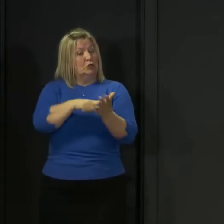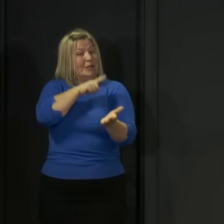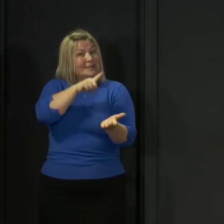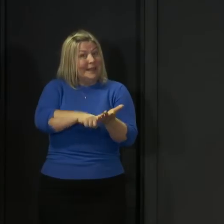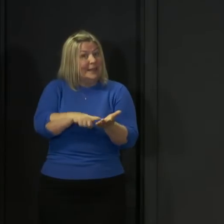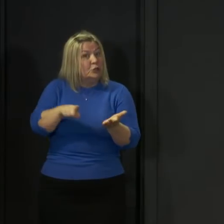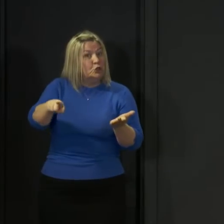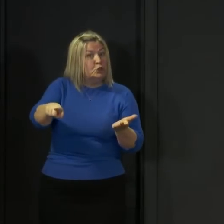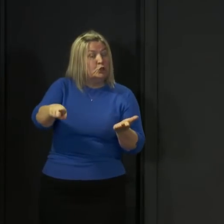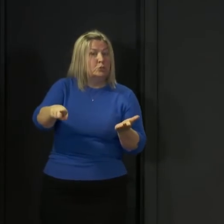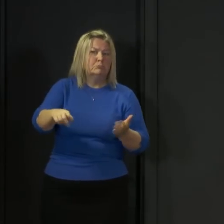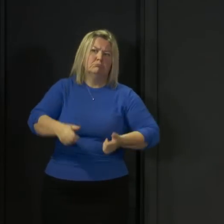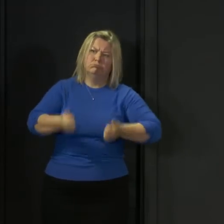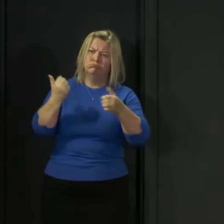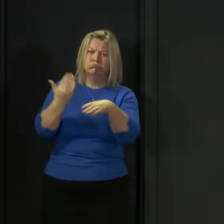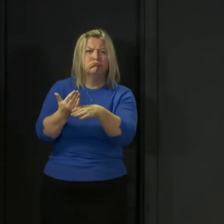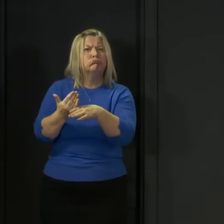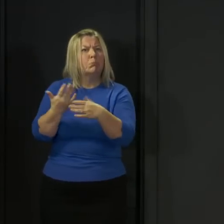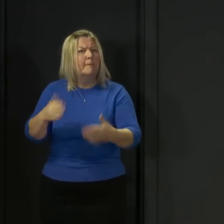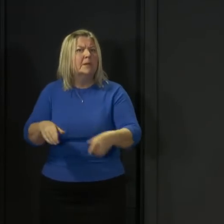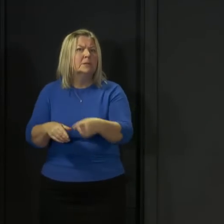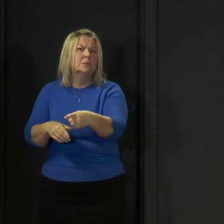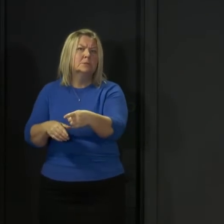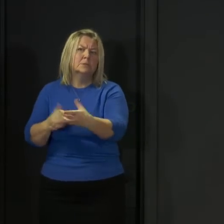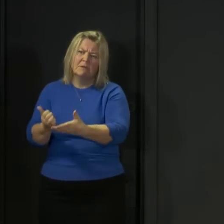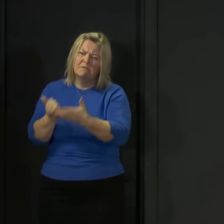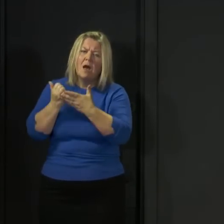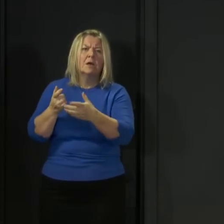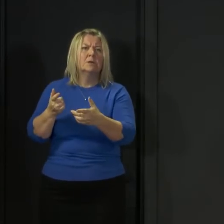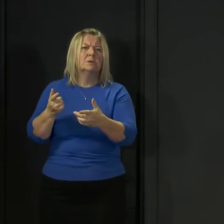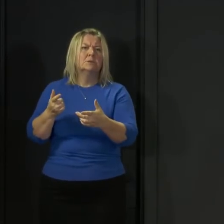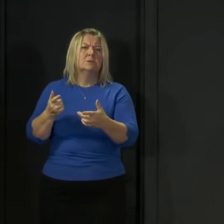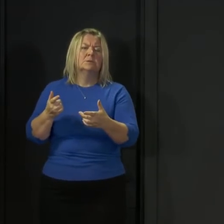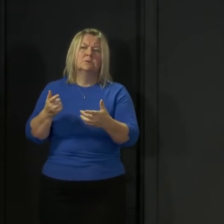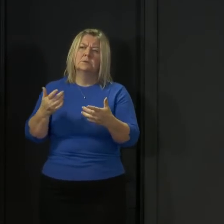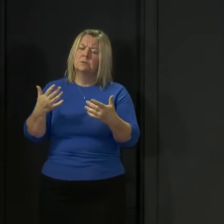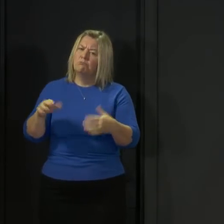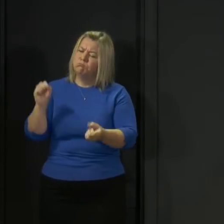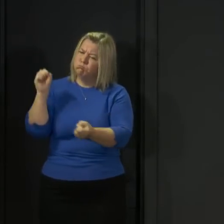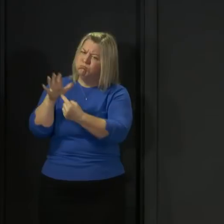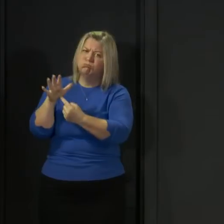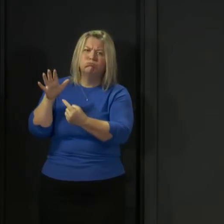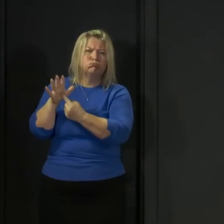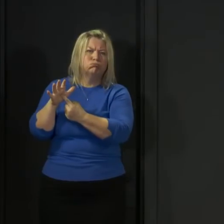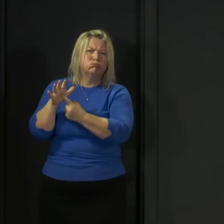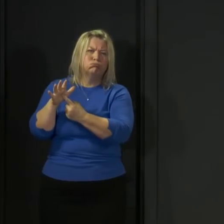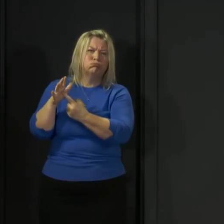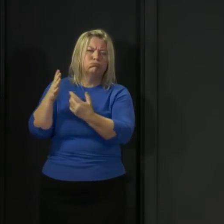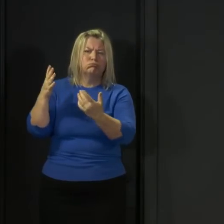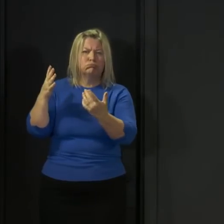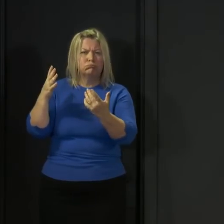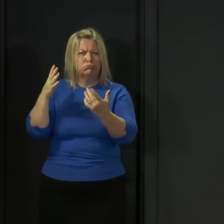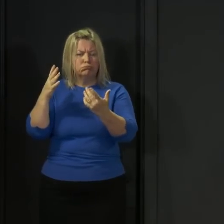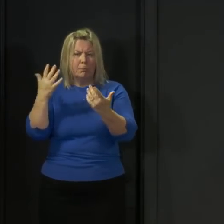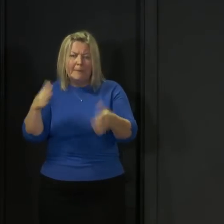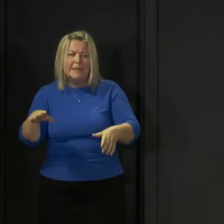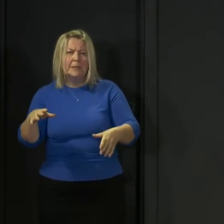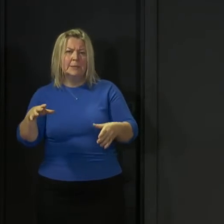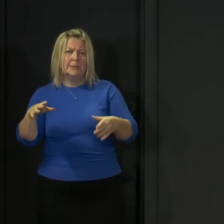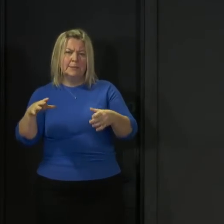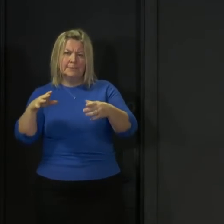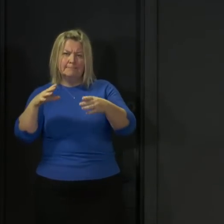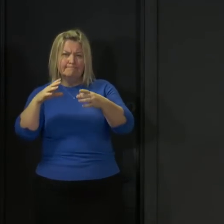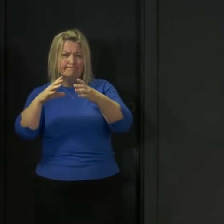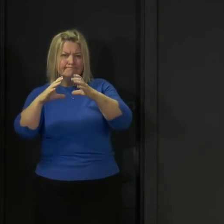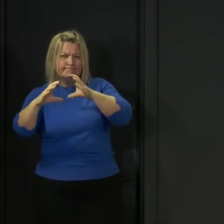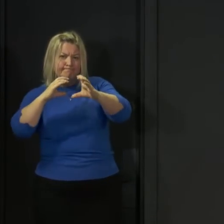does a very good job he has done an incredibly important job in helping to communicate messages to the